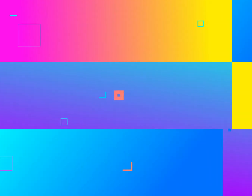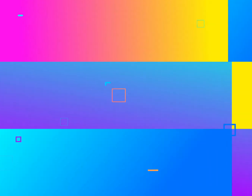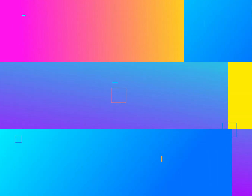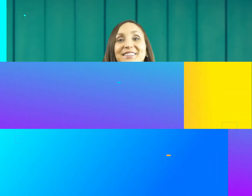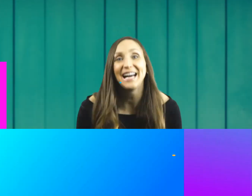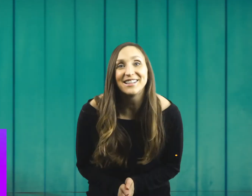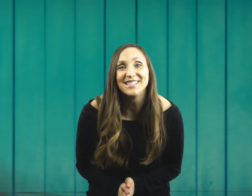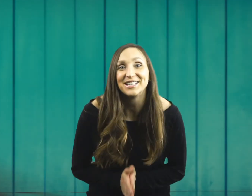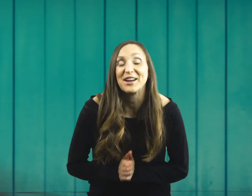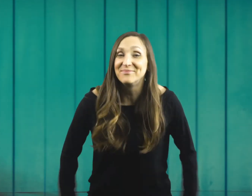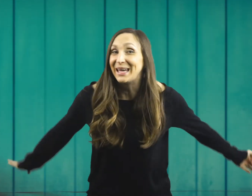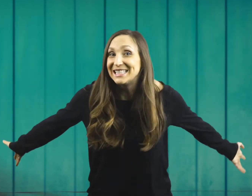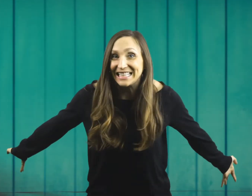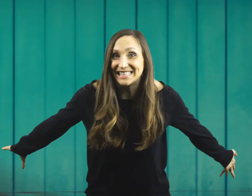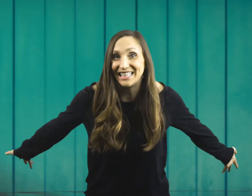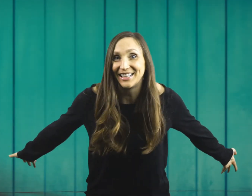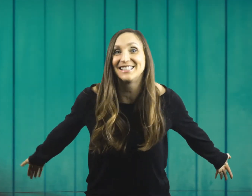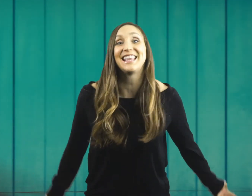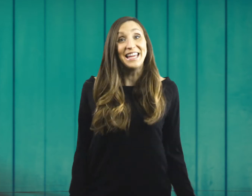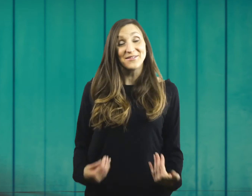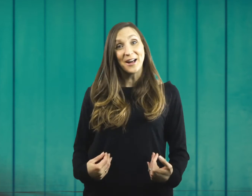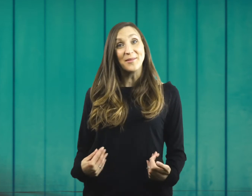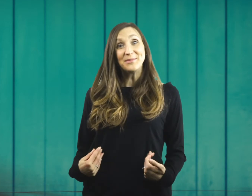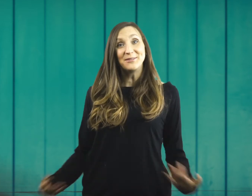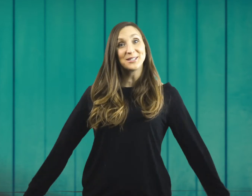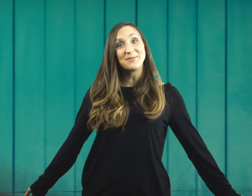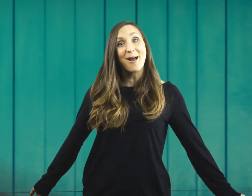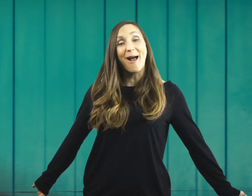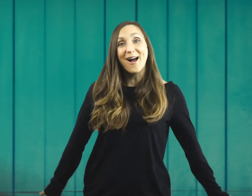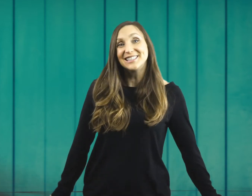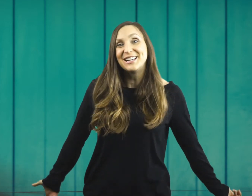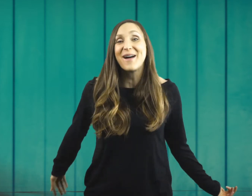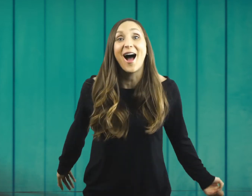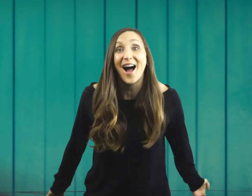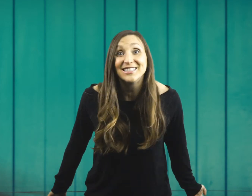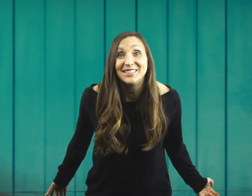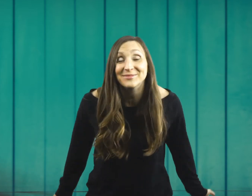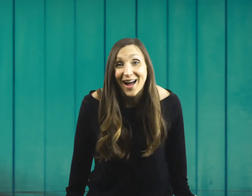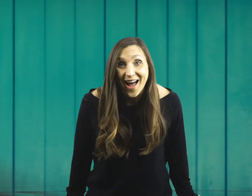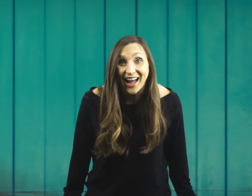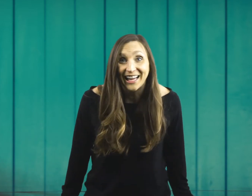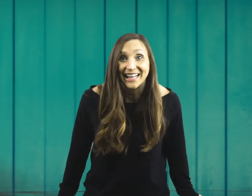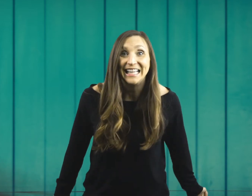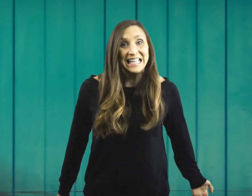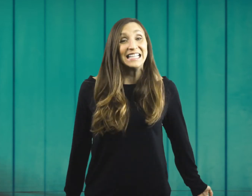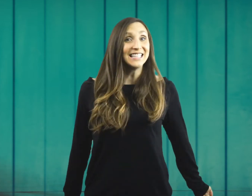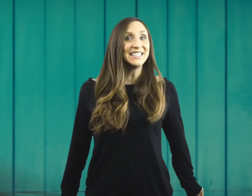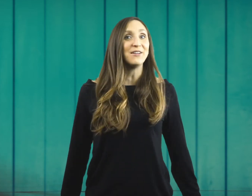along guys are so competitive. amazing singers. Thank you for helping me worship our awesome, awesome God. Let's sing